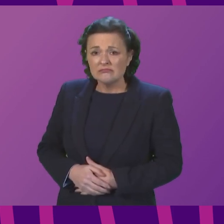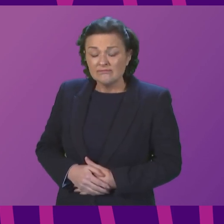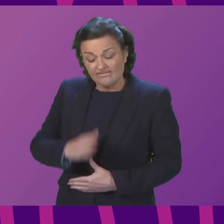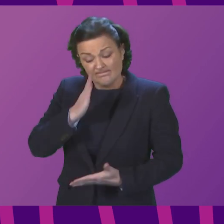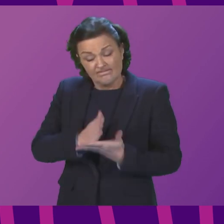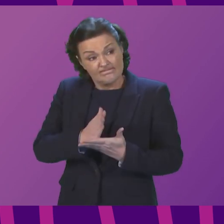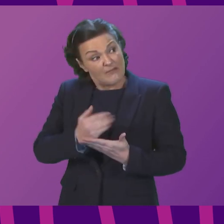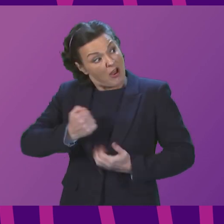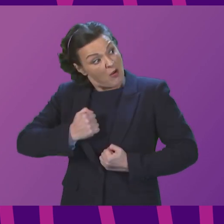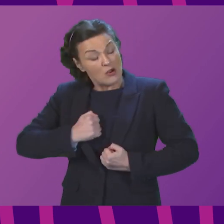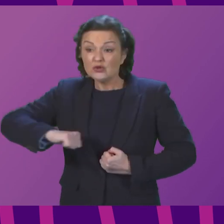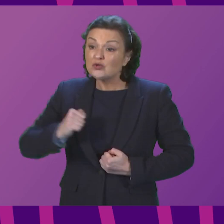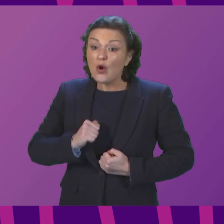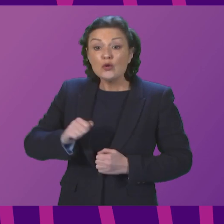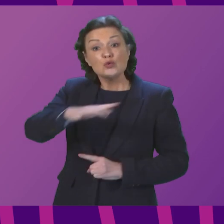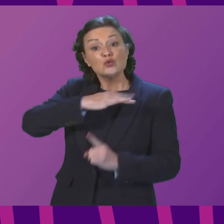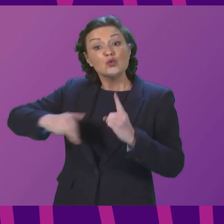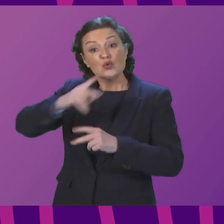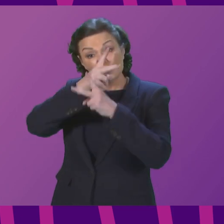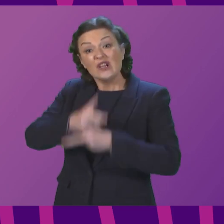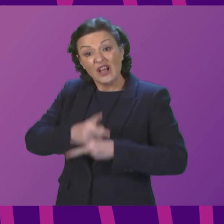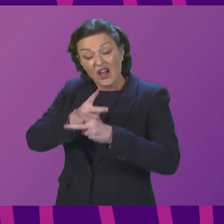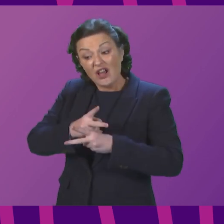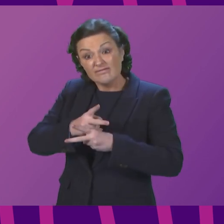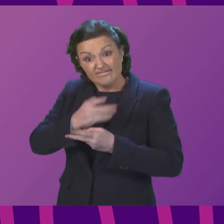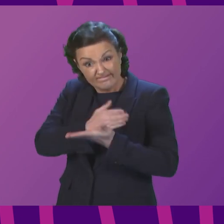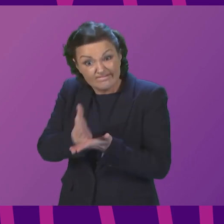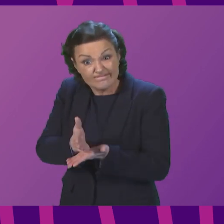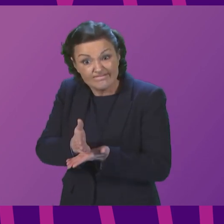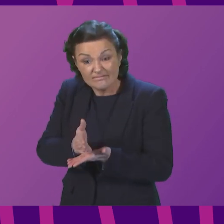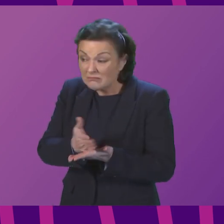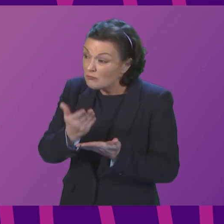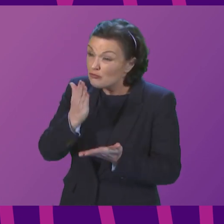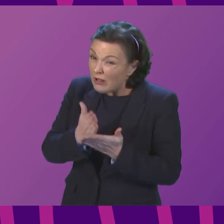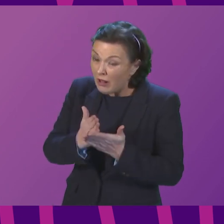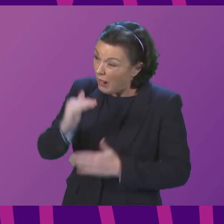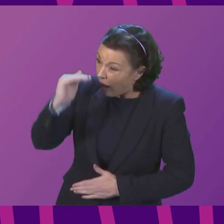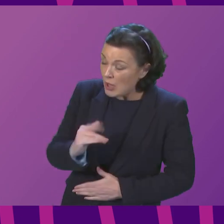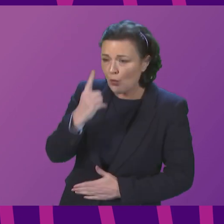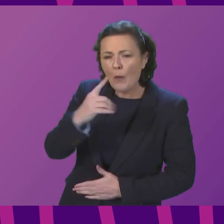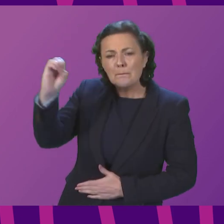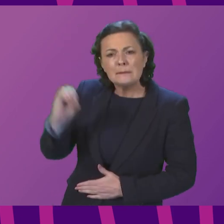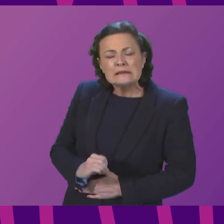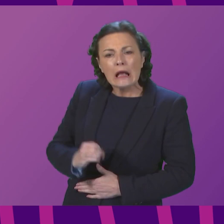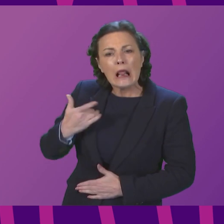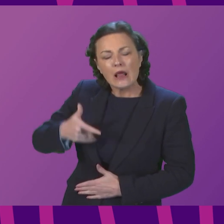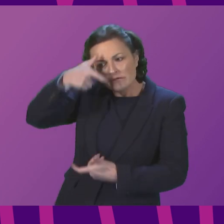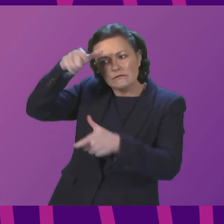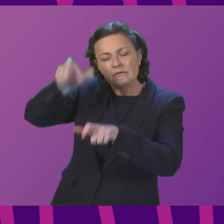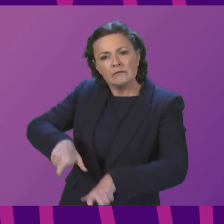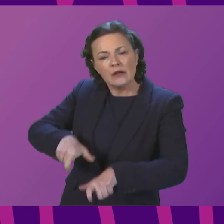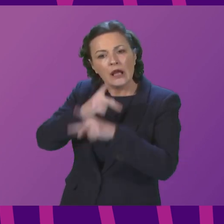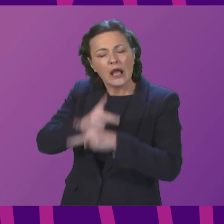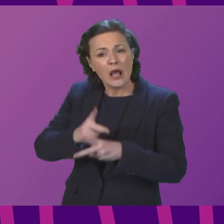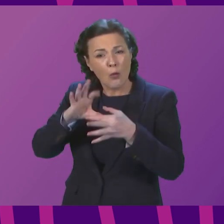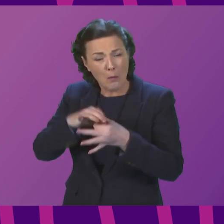in our social care sector. Less than 1% of our population live in a care home, yet they account for a third of all COVID deaths.